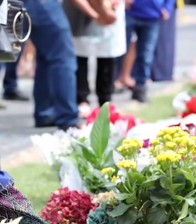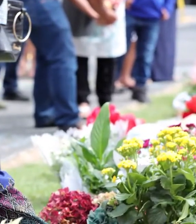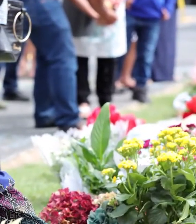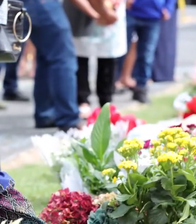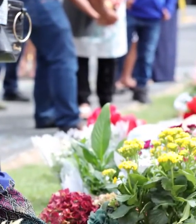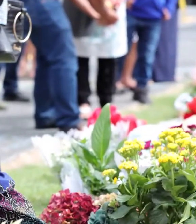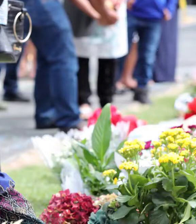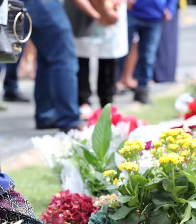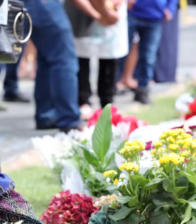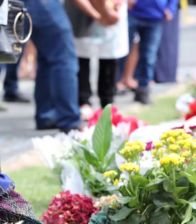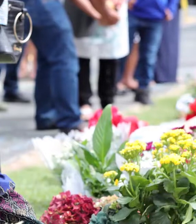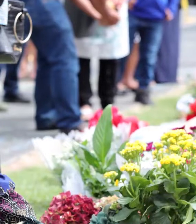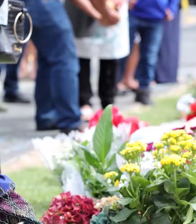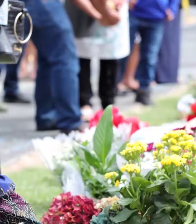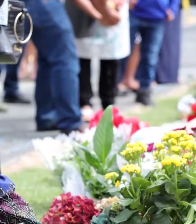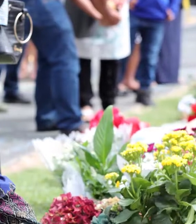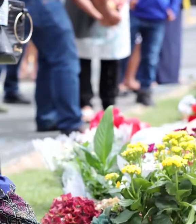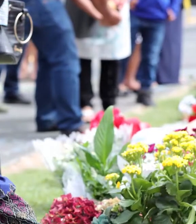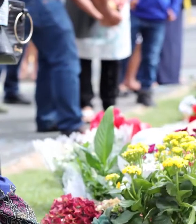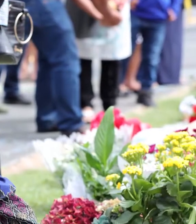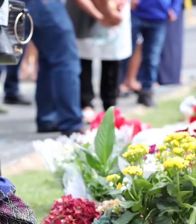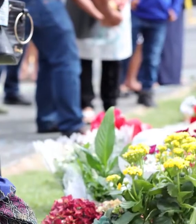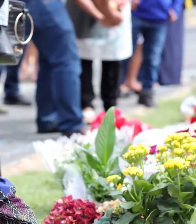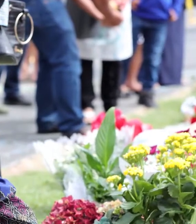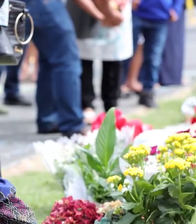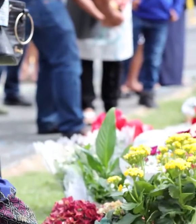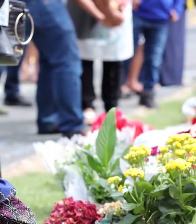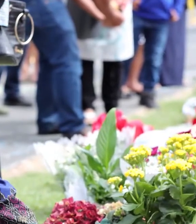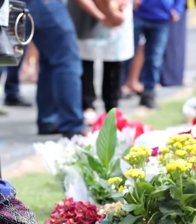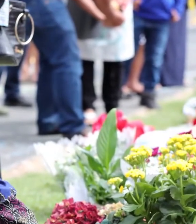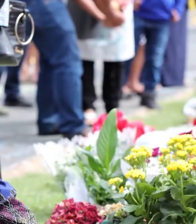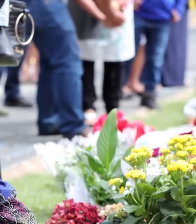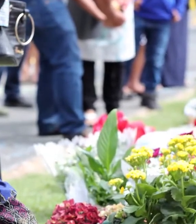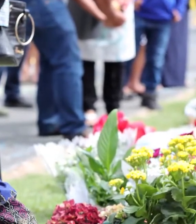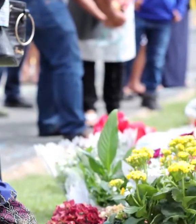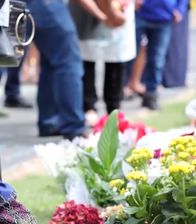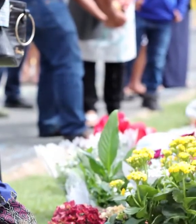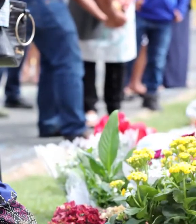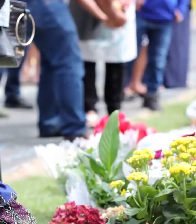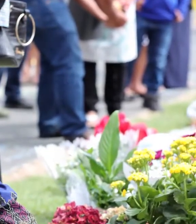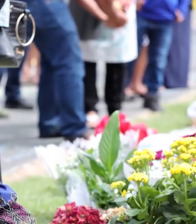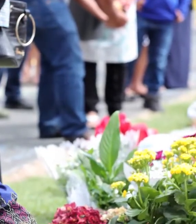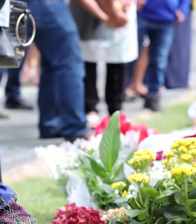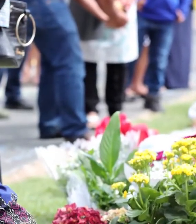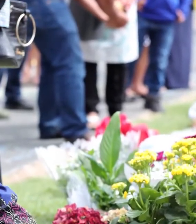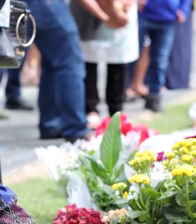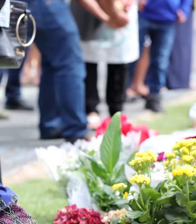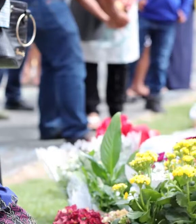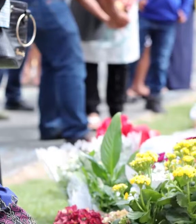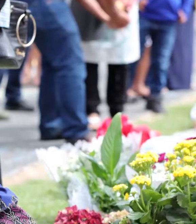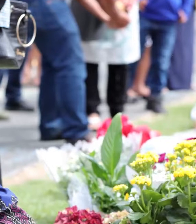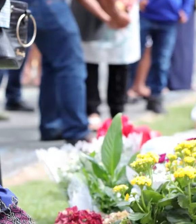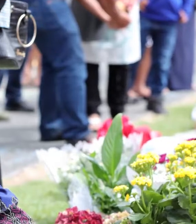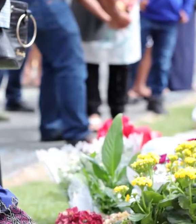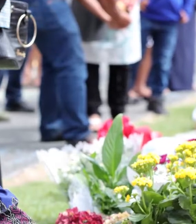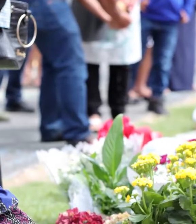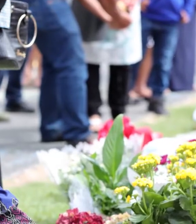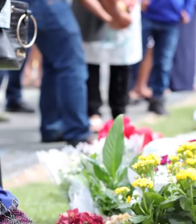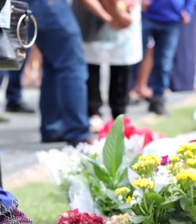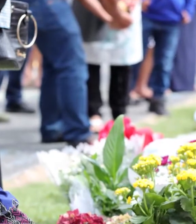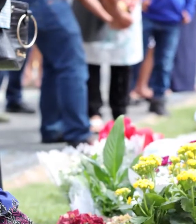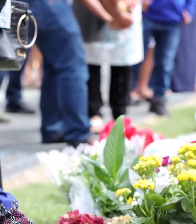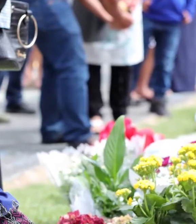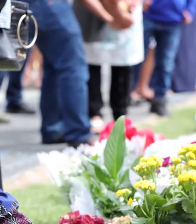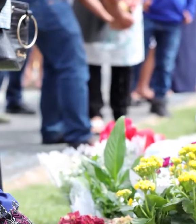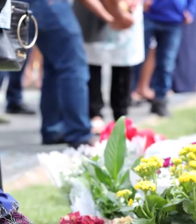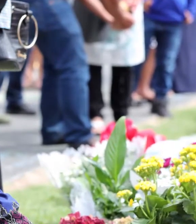any indication of families wanting to send, um, their loved ones back to other countries? Uh, no, I, I have not. But